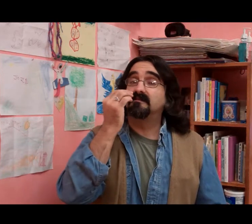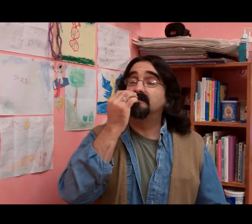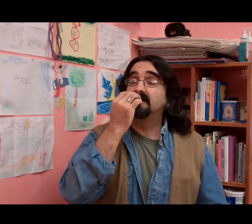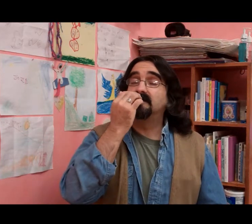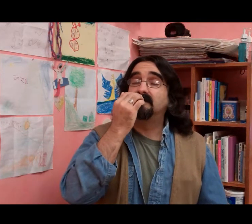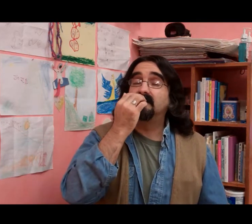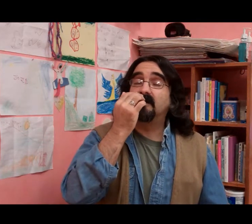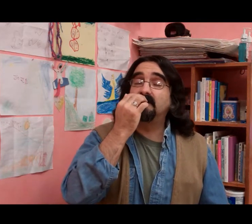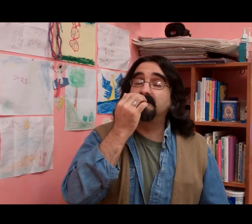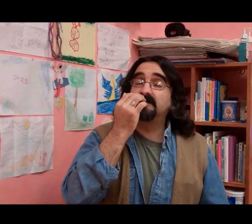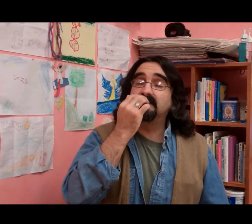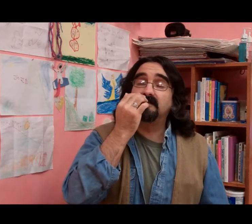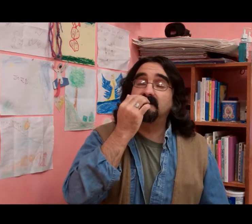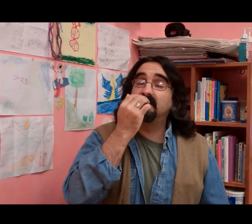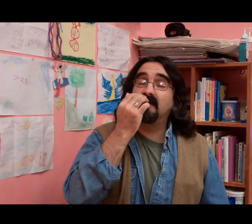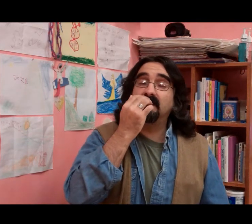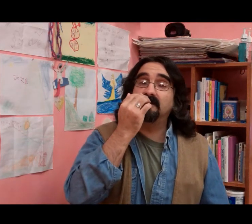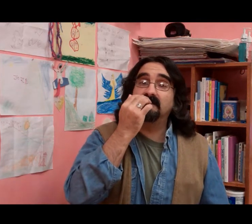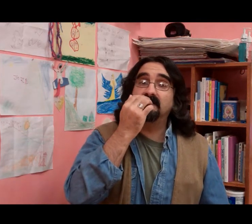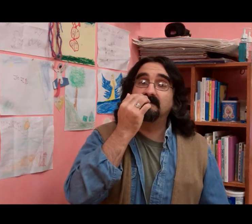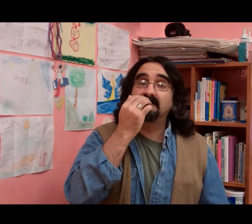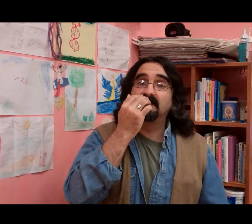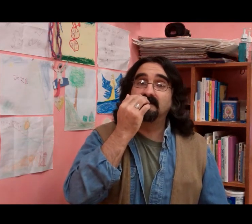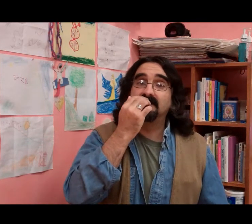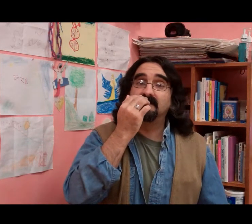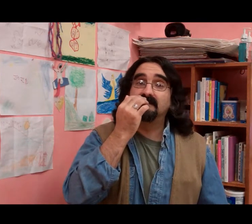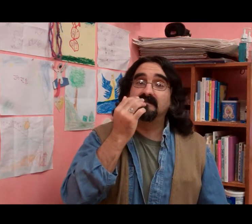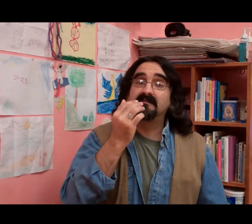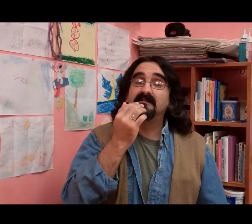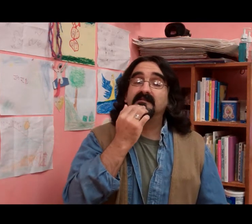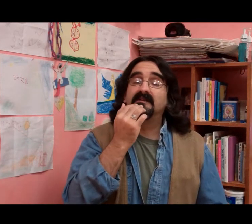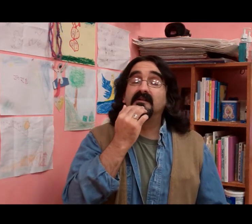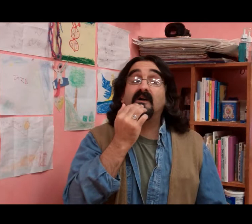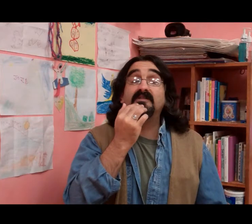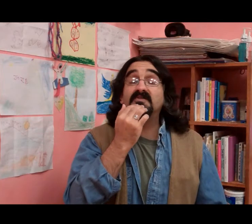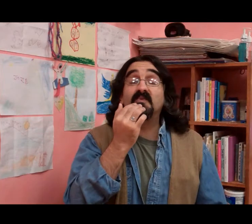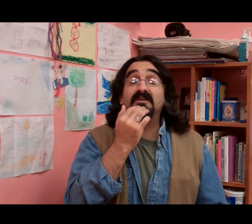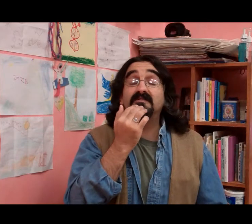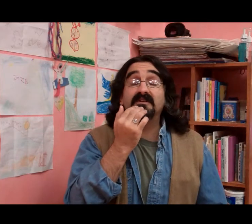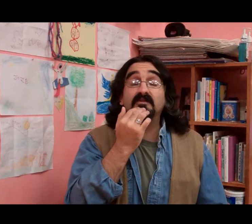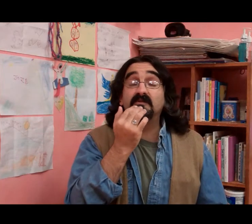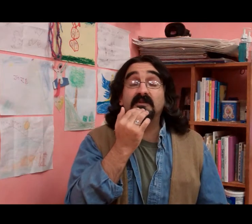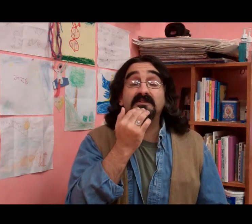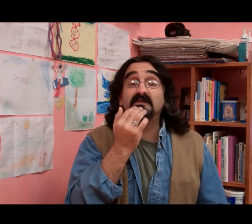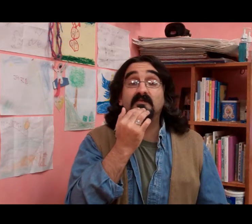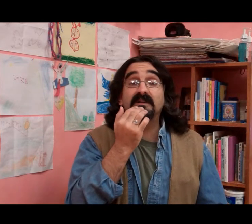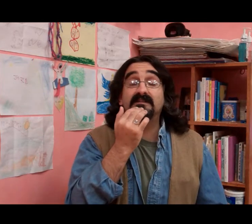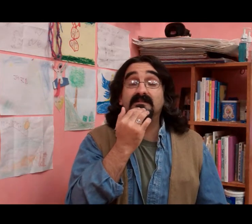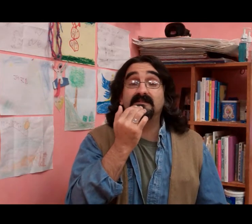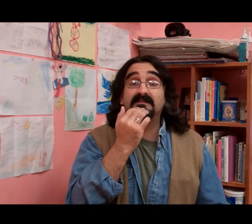all this longing, all this wondering who my soulmate is,